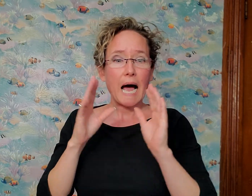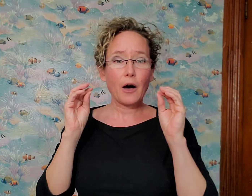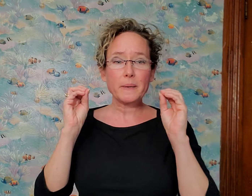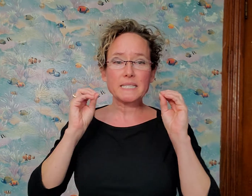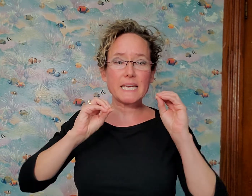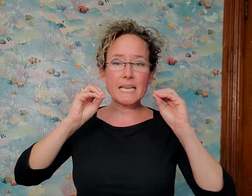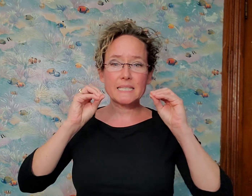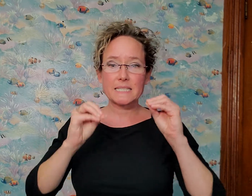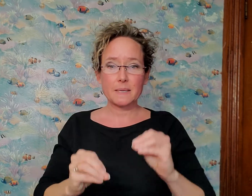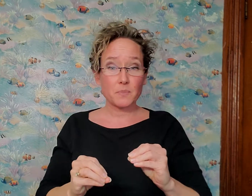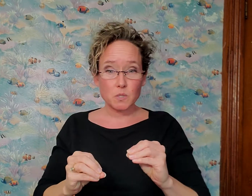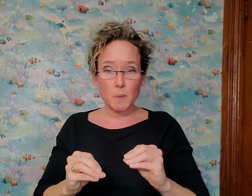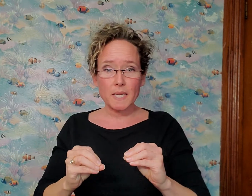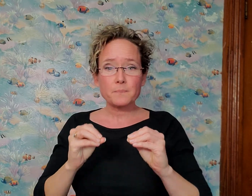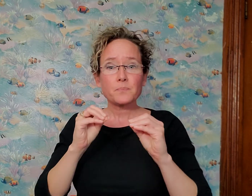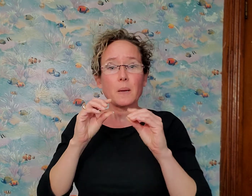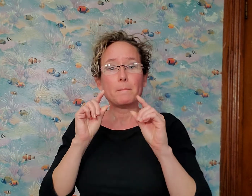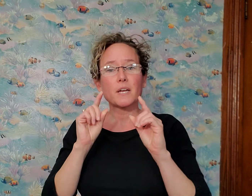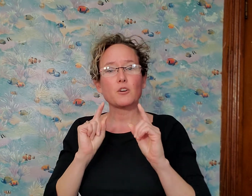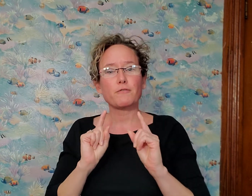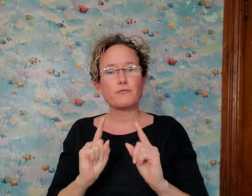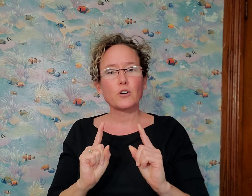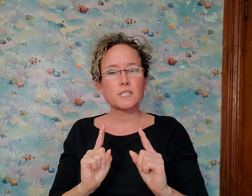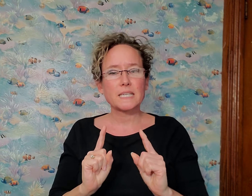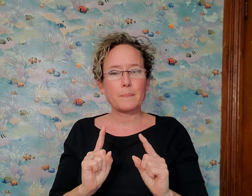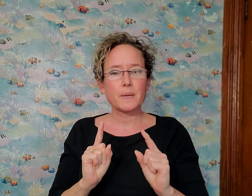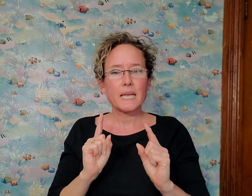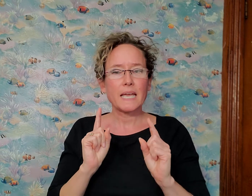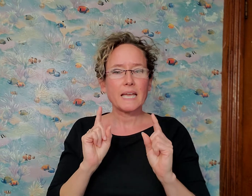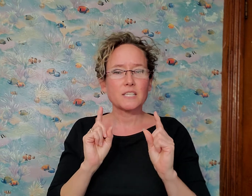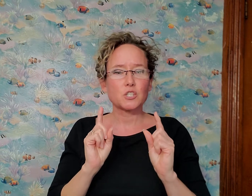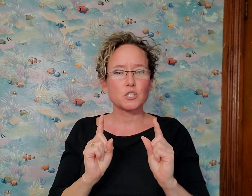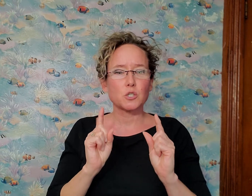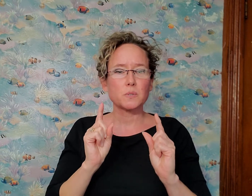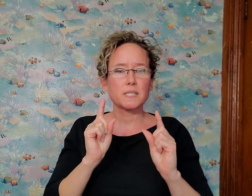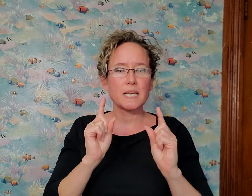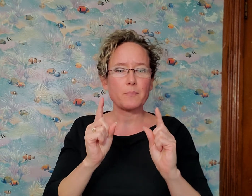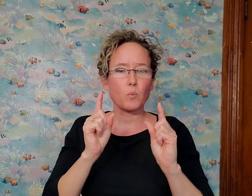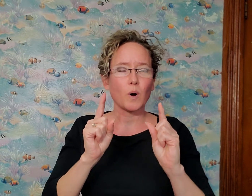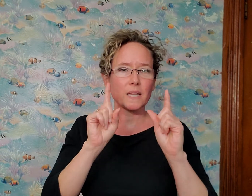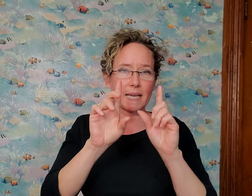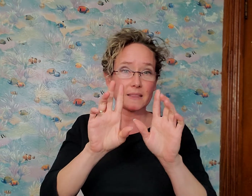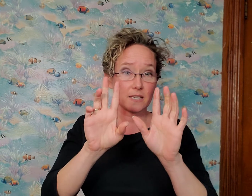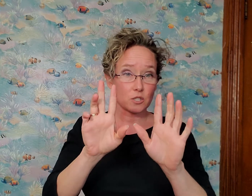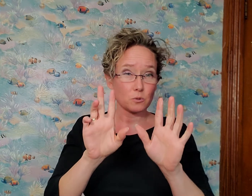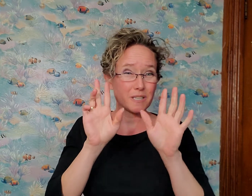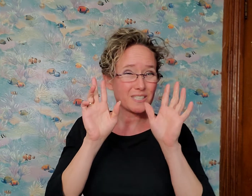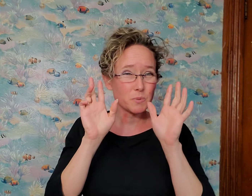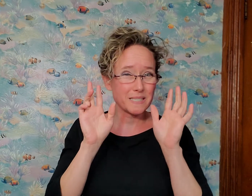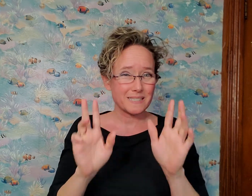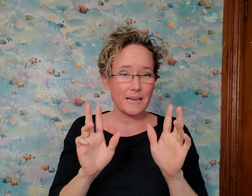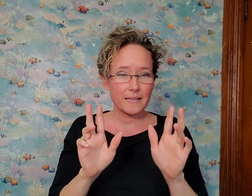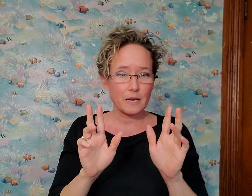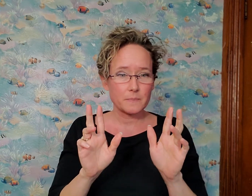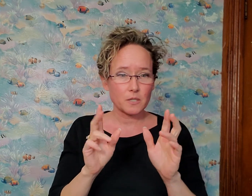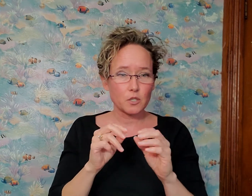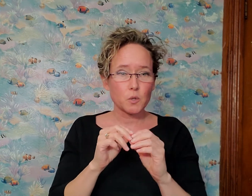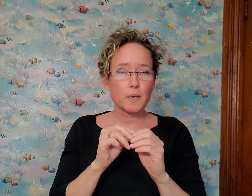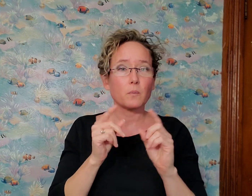I'll be digging in deep this week, but your first step is to do step one like this. So listen to exactly how I'm telling you to do it.